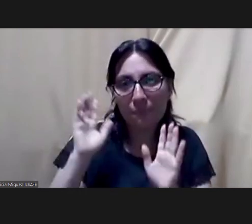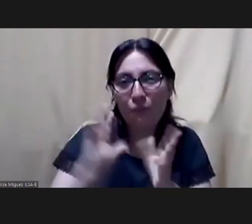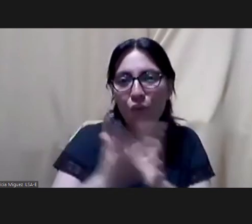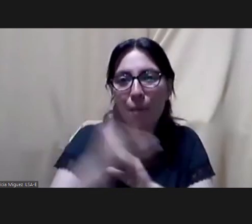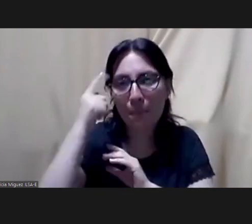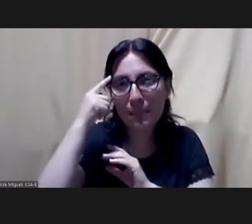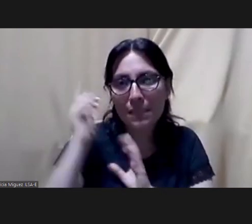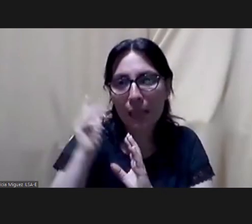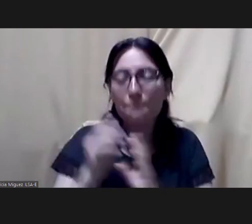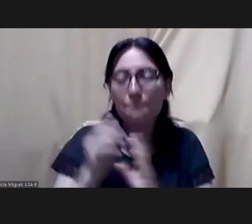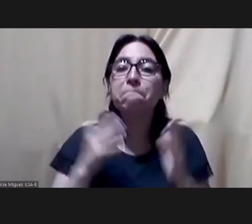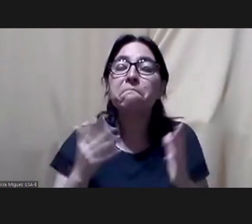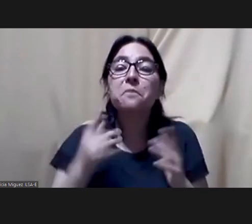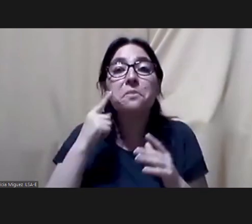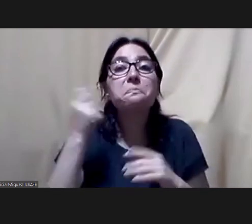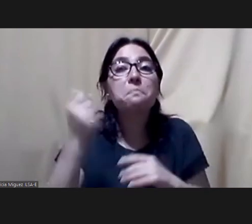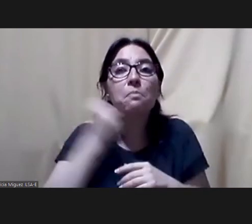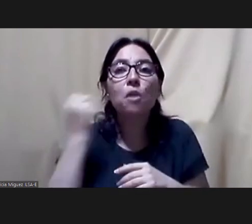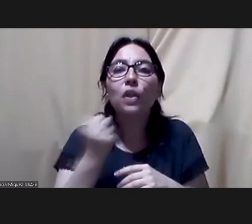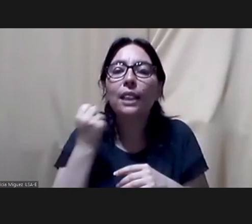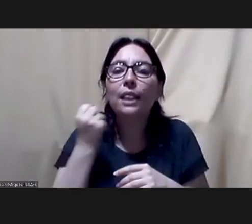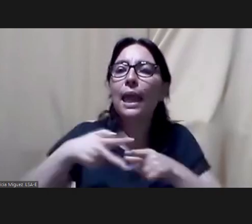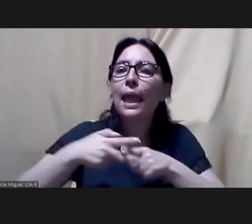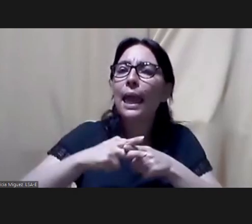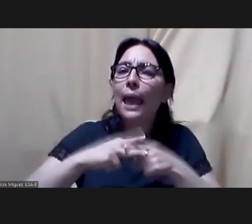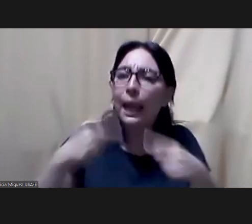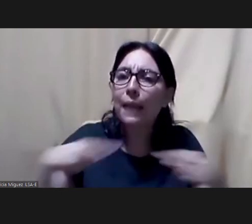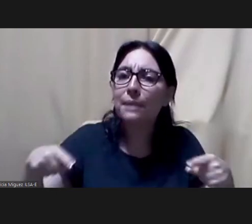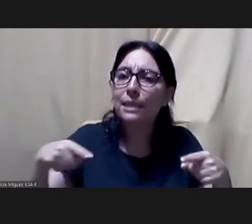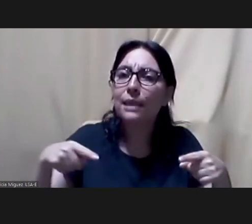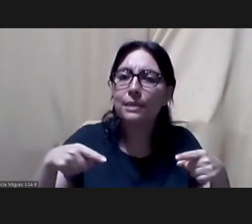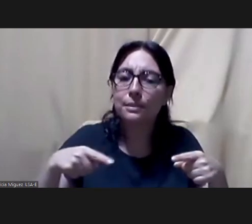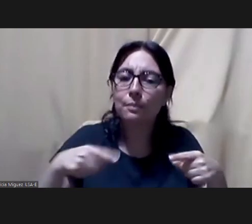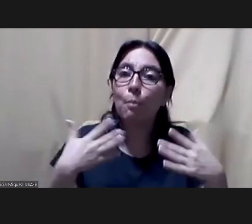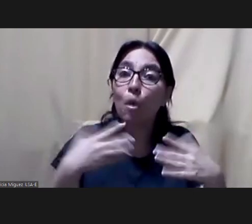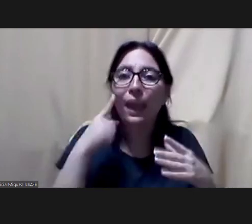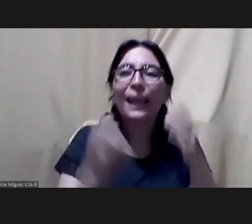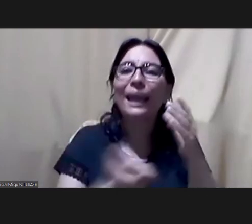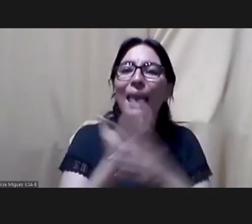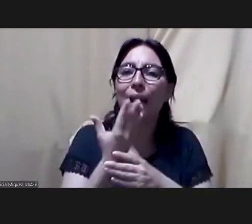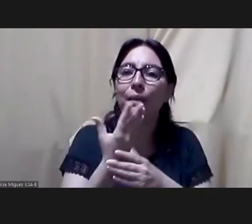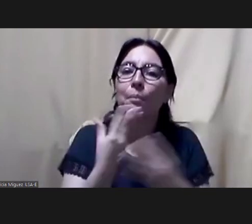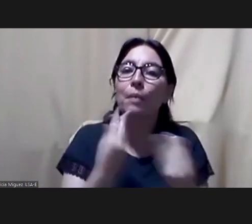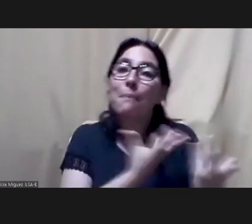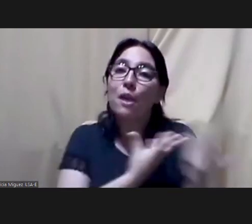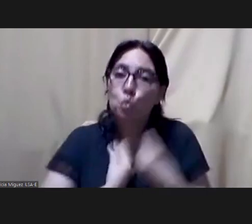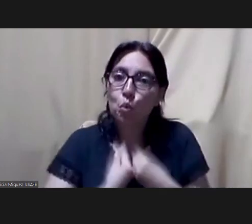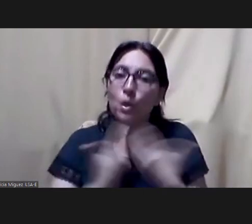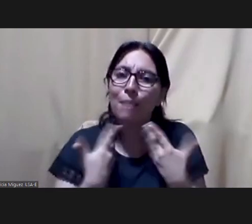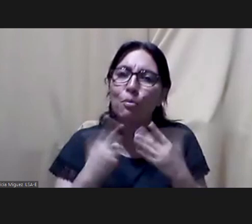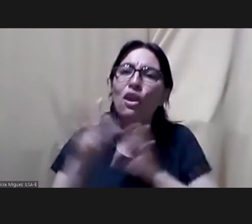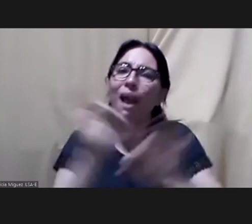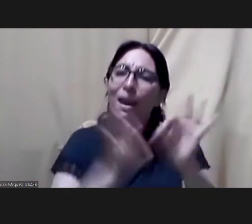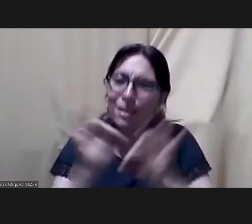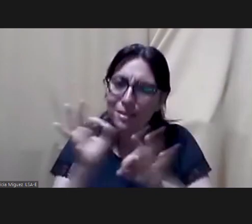it's good to see what happens with things throughout time so it's good for us to have tools in order to analyze the data